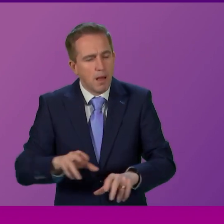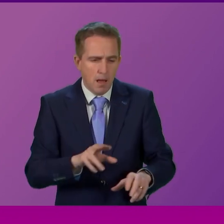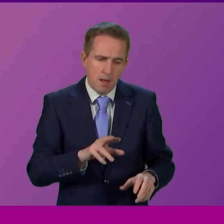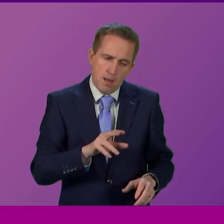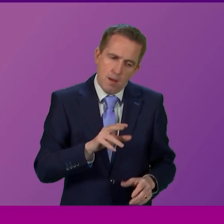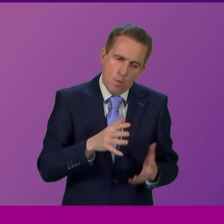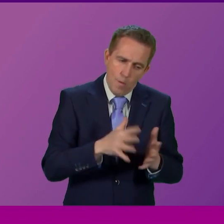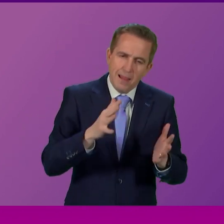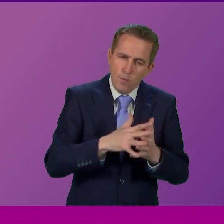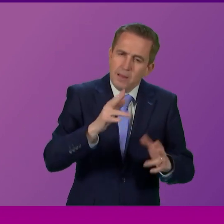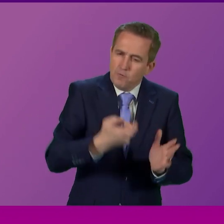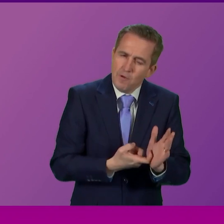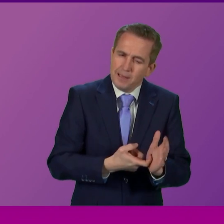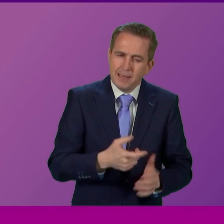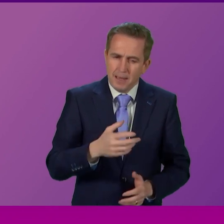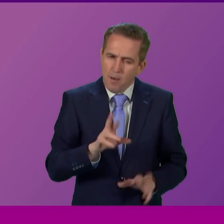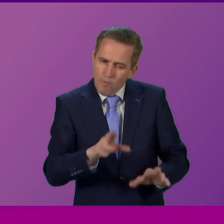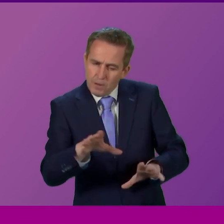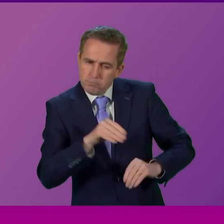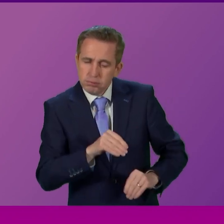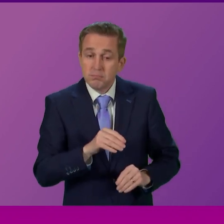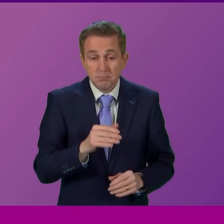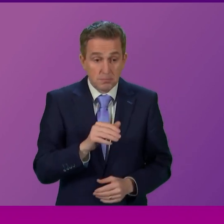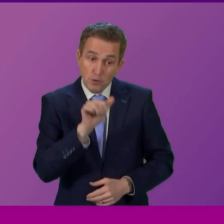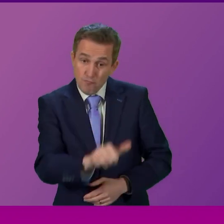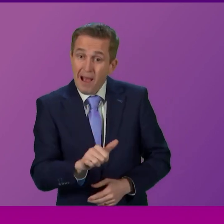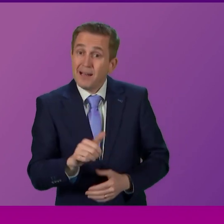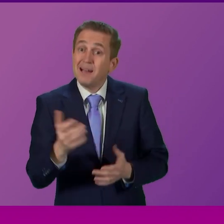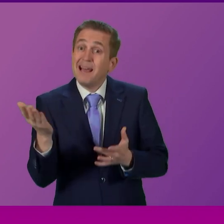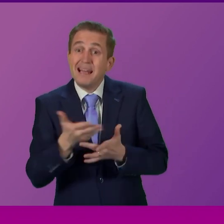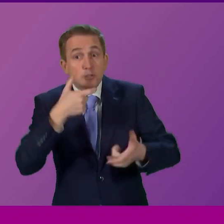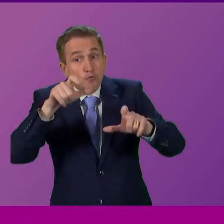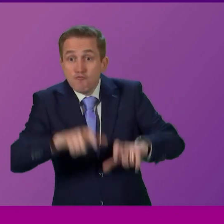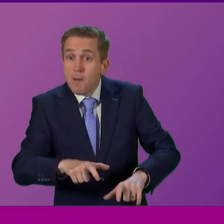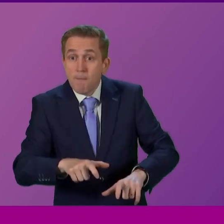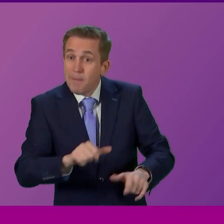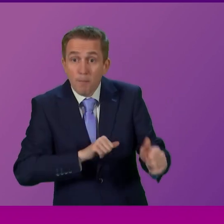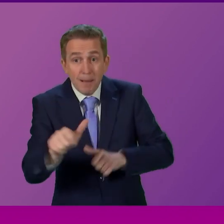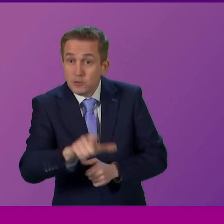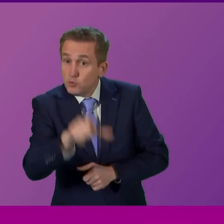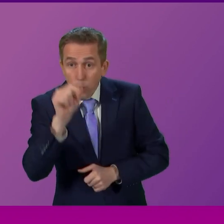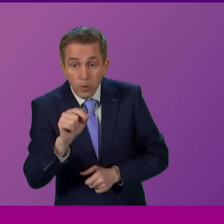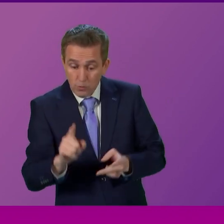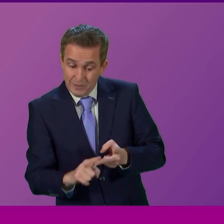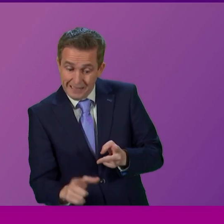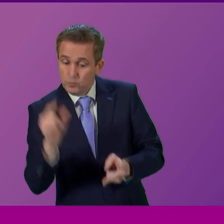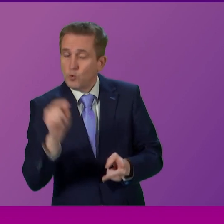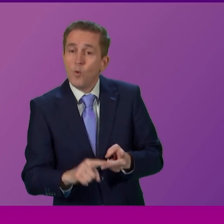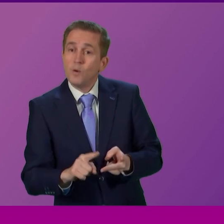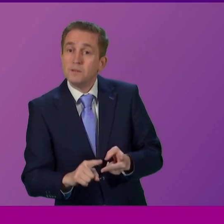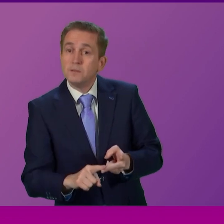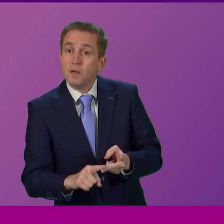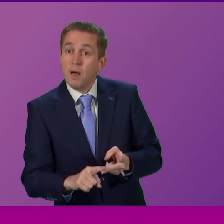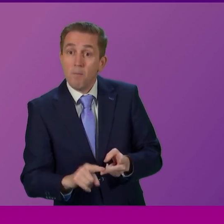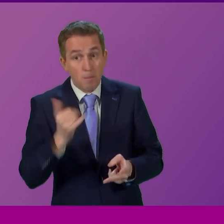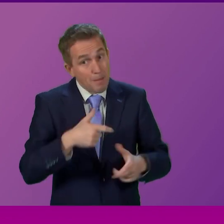in the spirit that they were intended that an interim place might not be the first choice it might not be even the second choice but ultimately being in a hospital